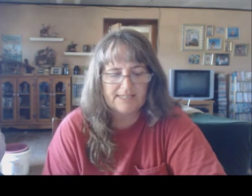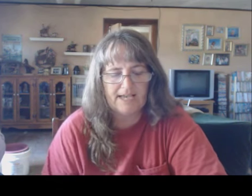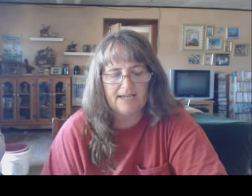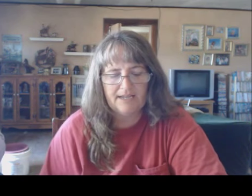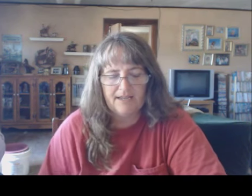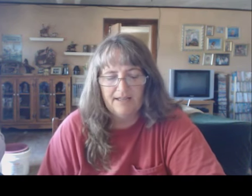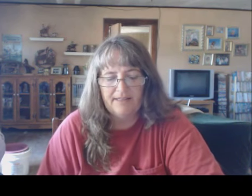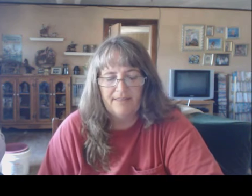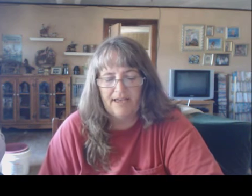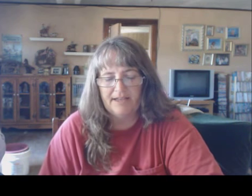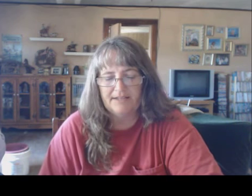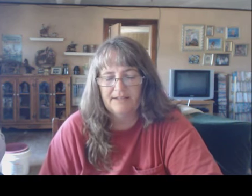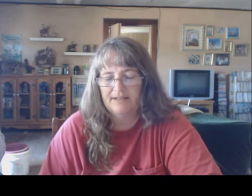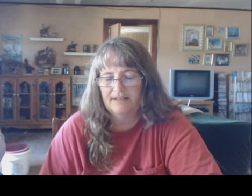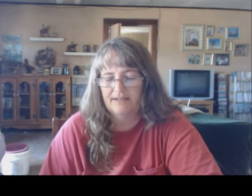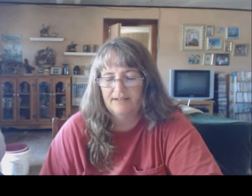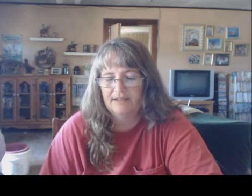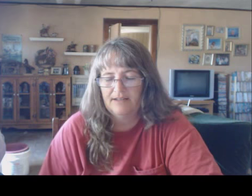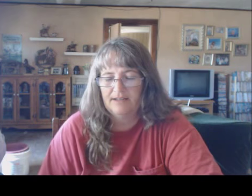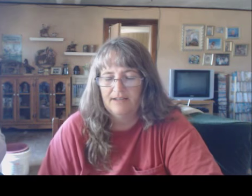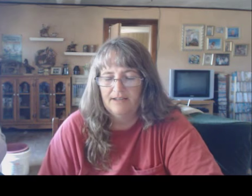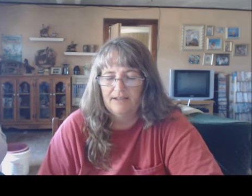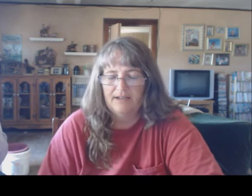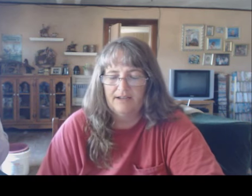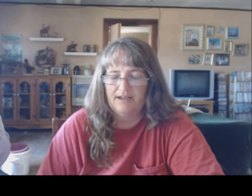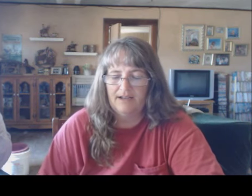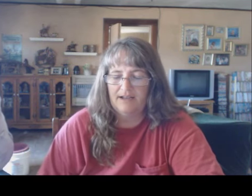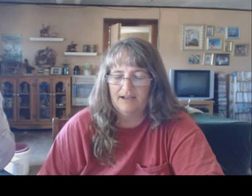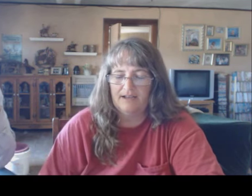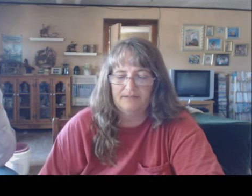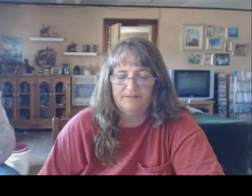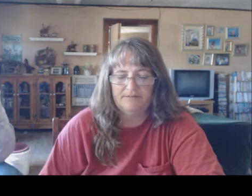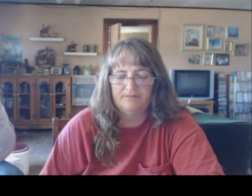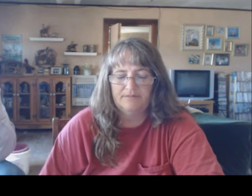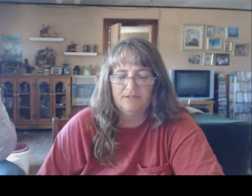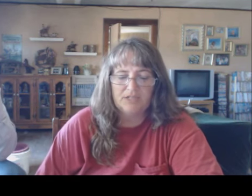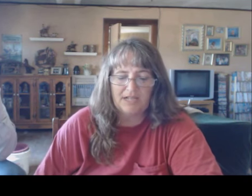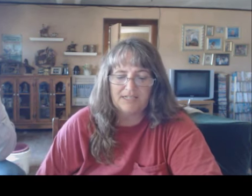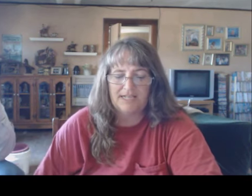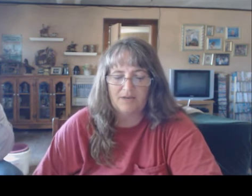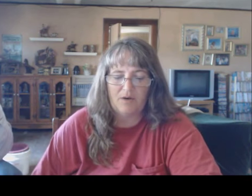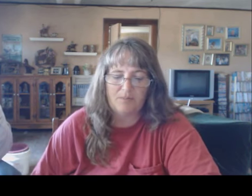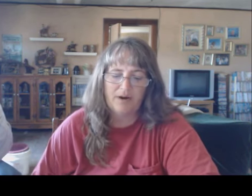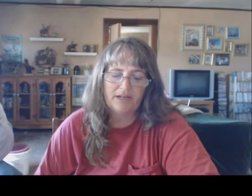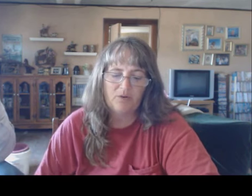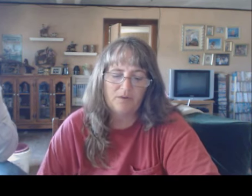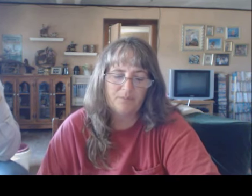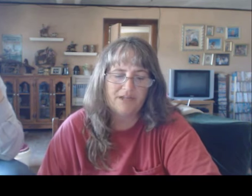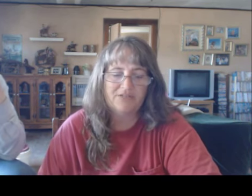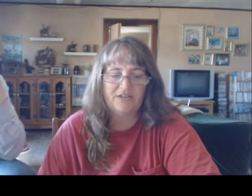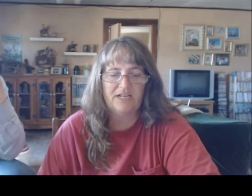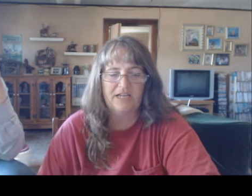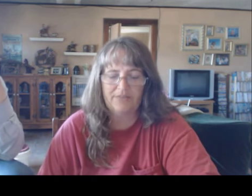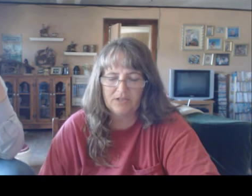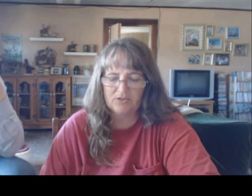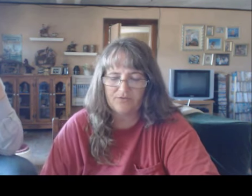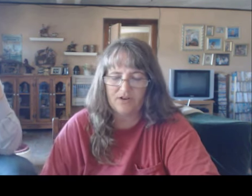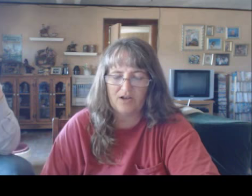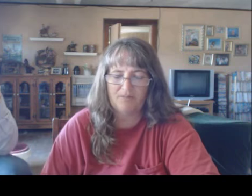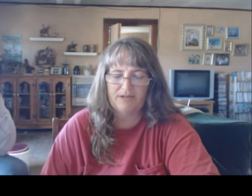say that, uh, not to take it while pregnant or breastfeeding. And these are from